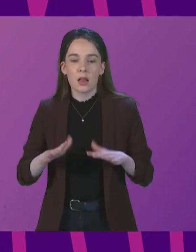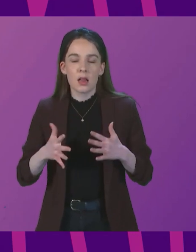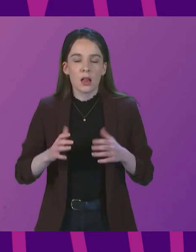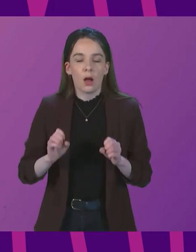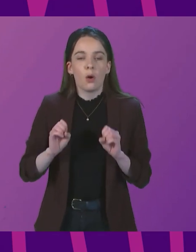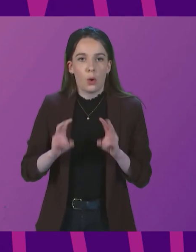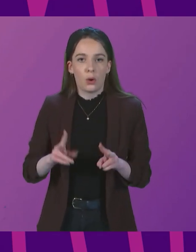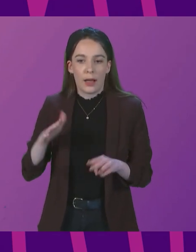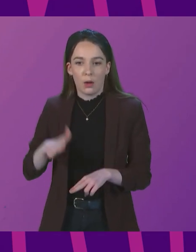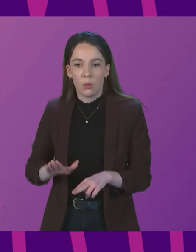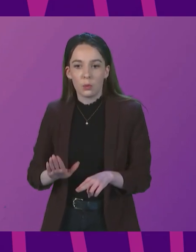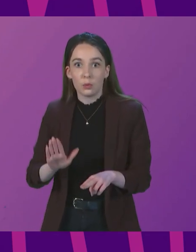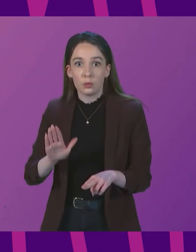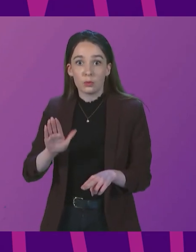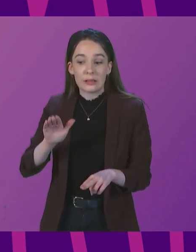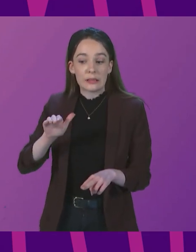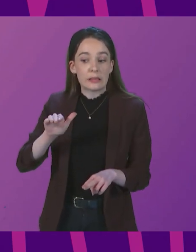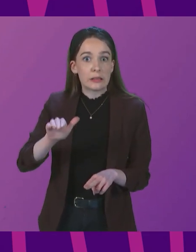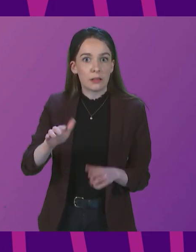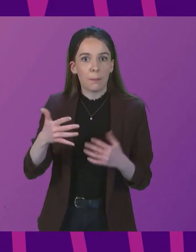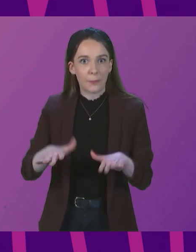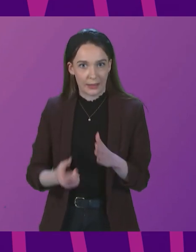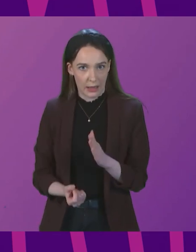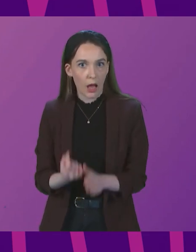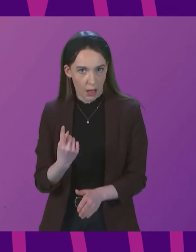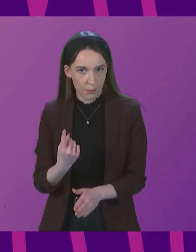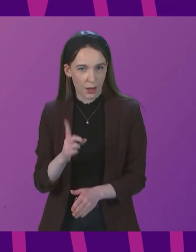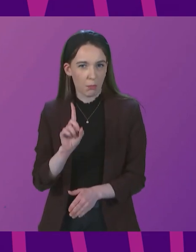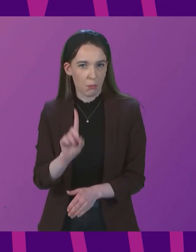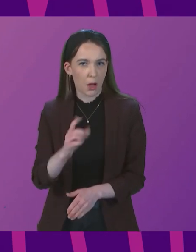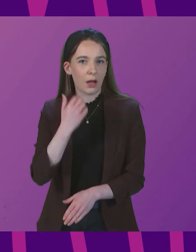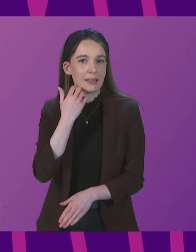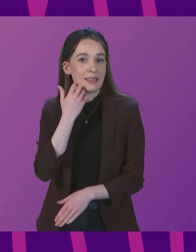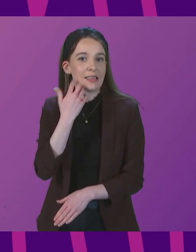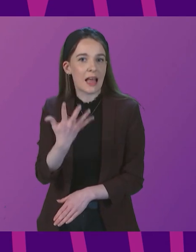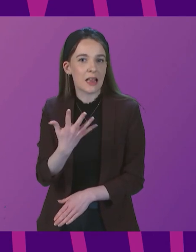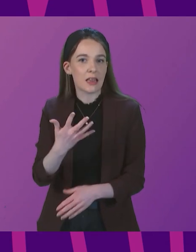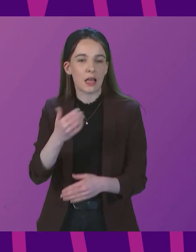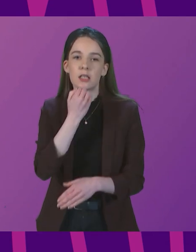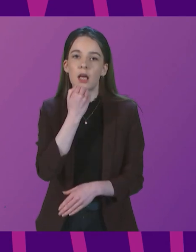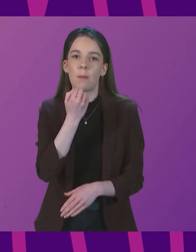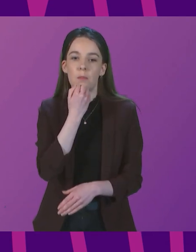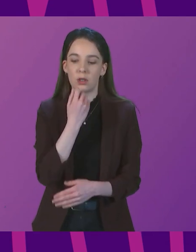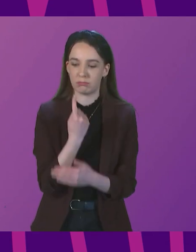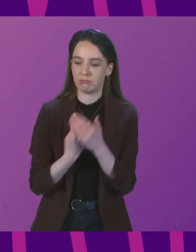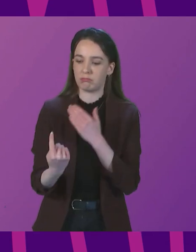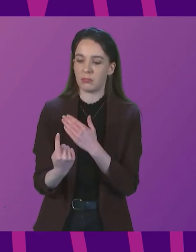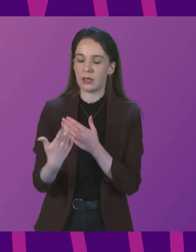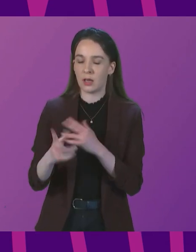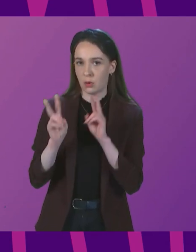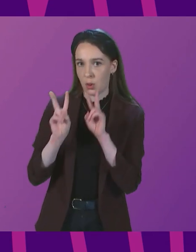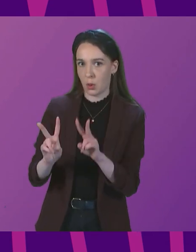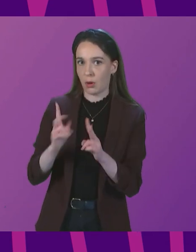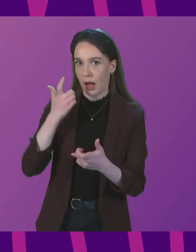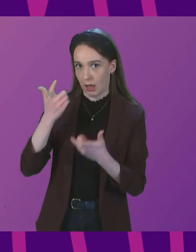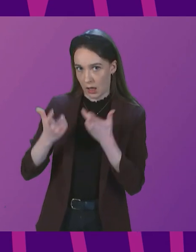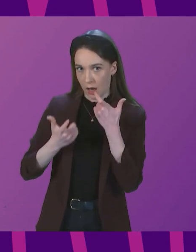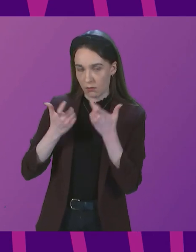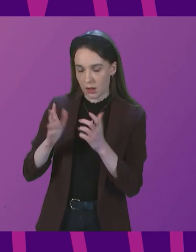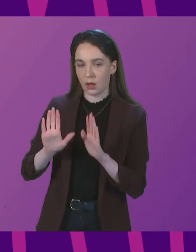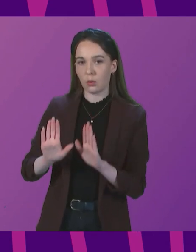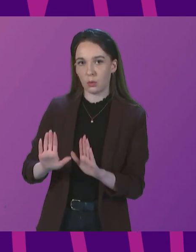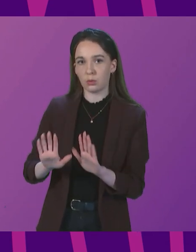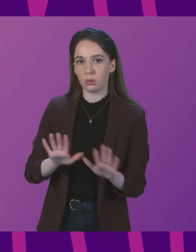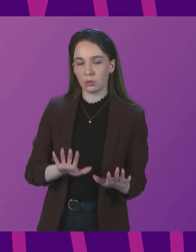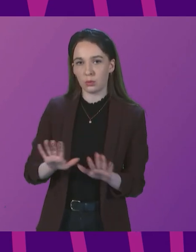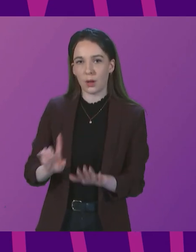infection may now have peaked. Of course, the daily numbers on their own need to be treated with a degree of caution, but the result